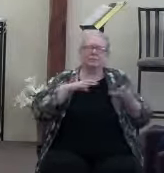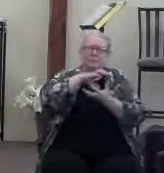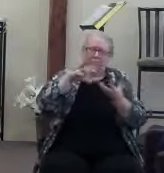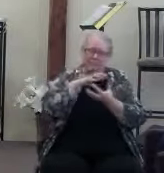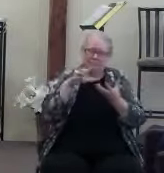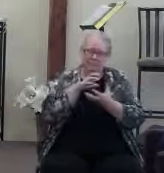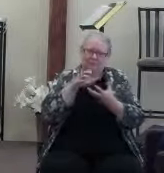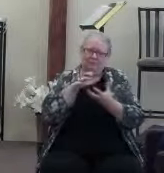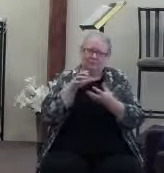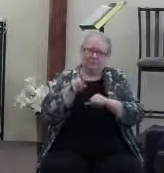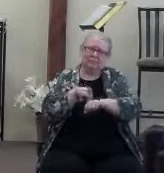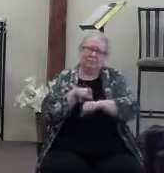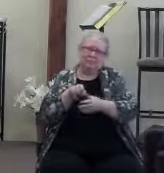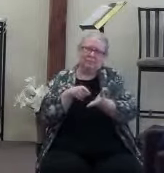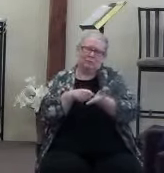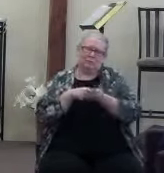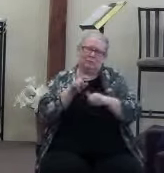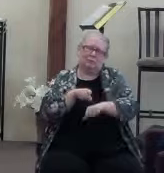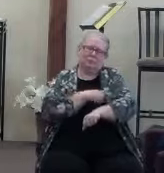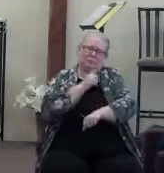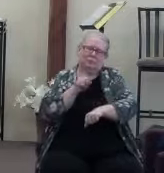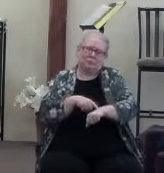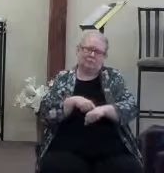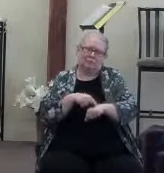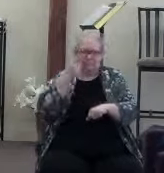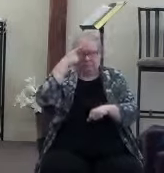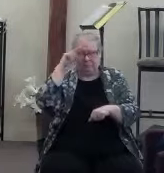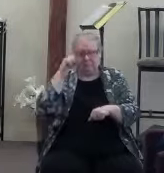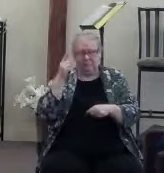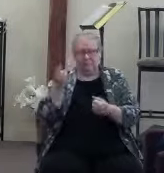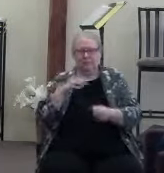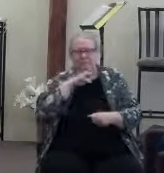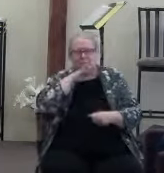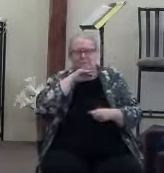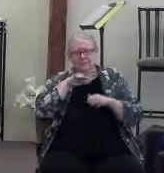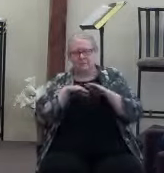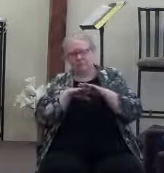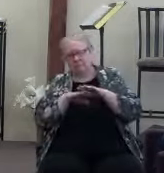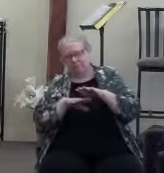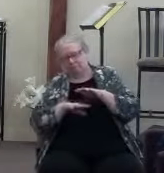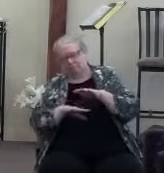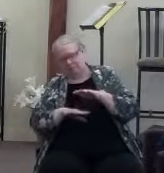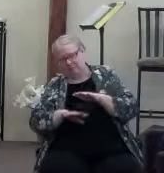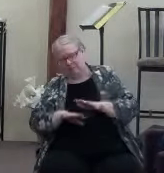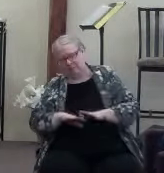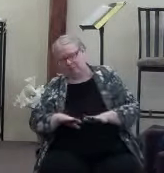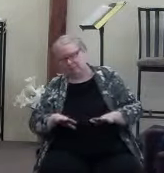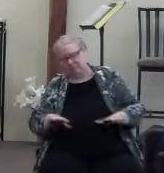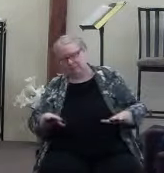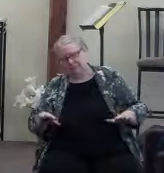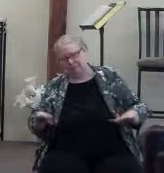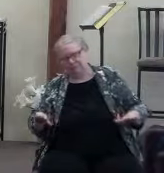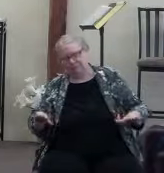This too, whatever you have riled in your life right now, and the Holy Spirit